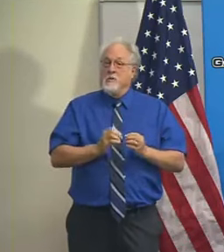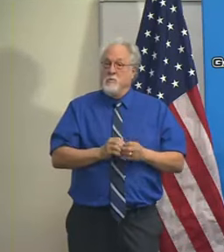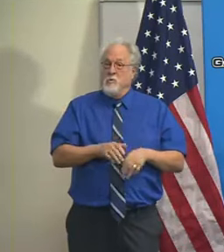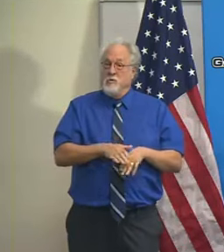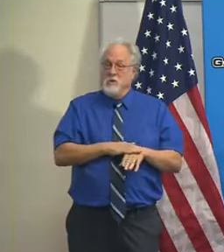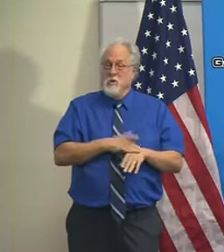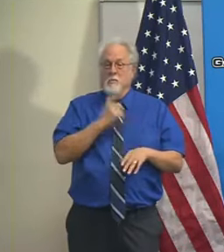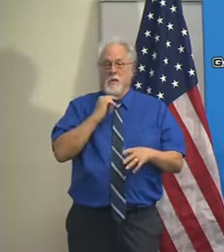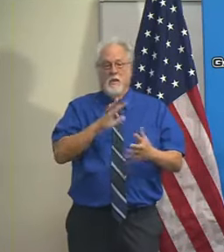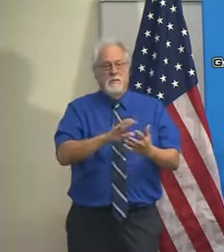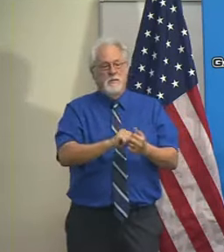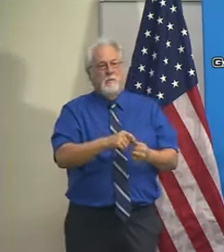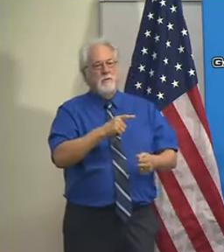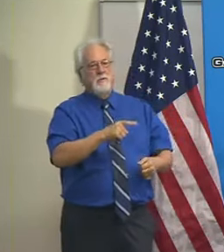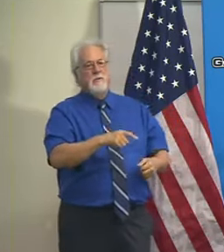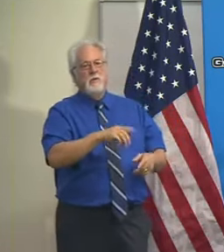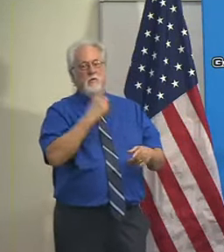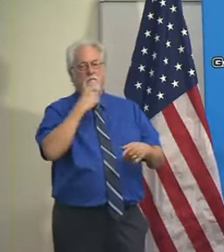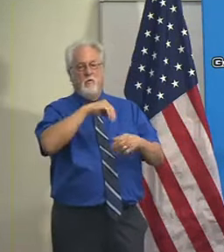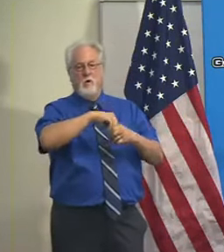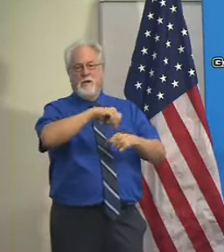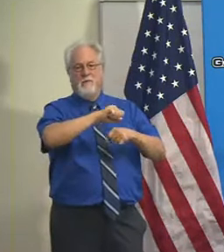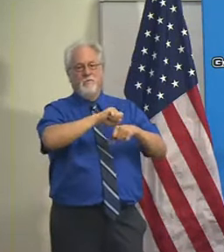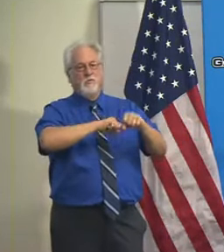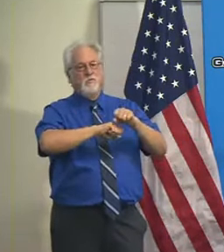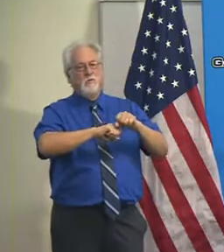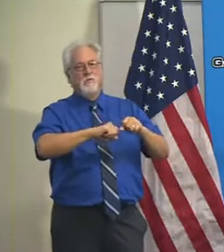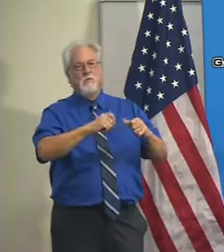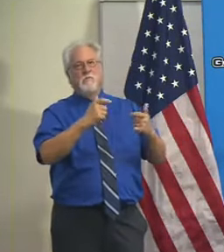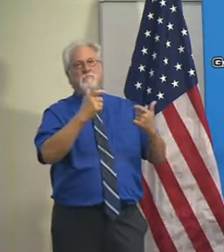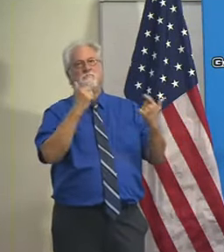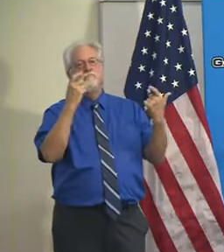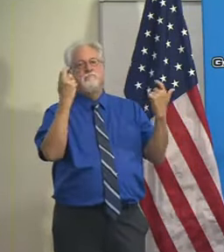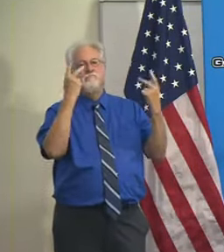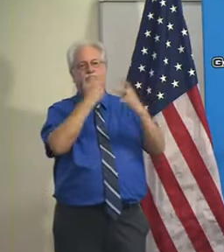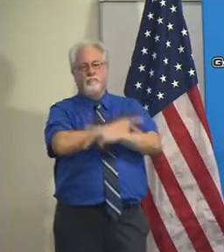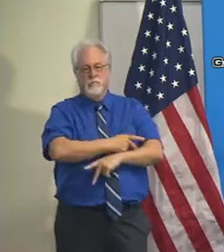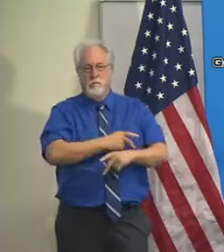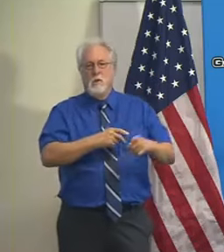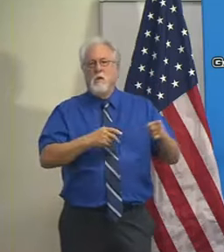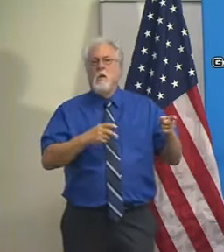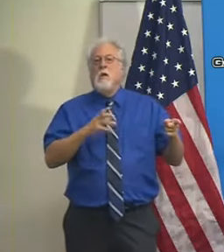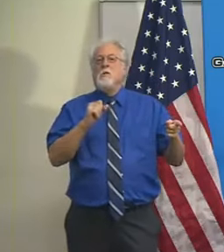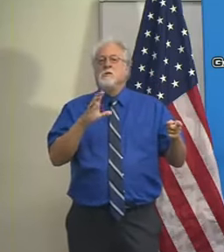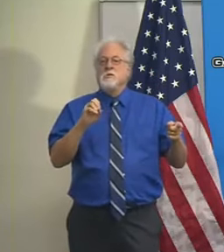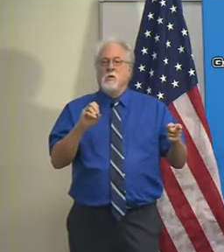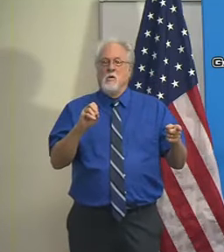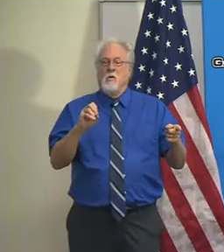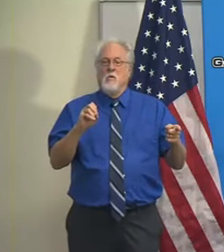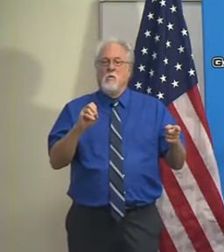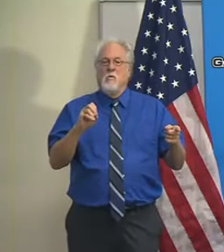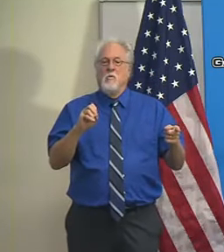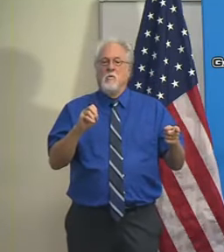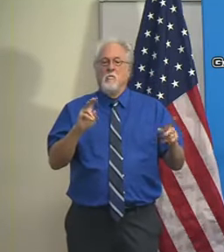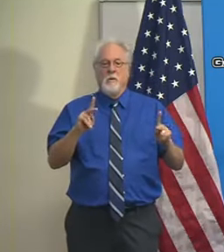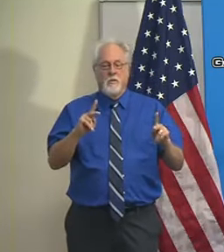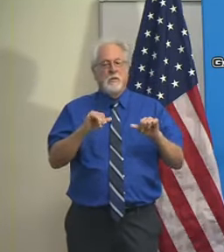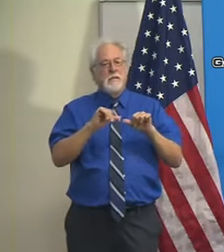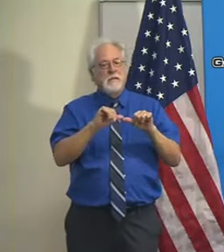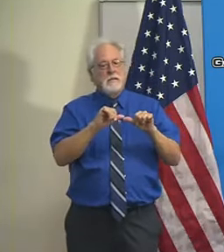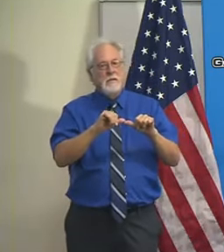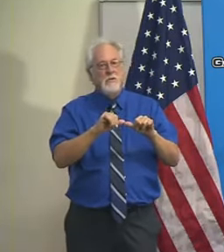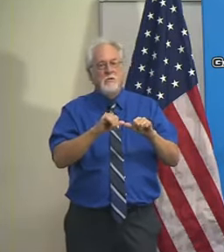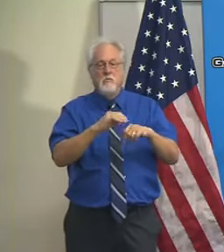to the infrastructure there was just so much greater. So we need people to continue